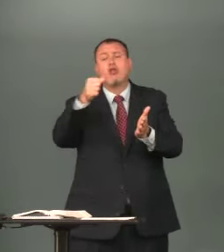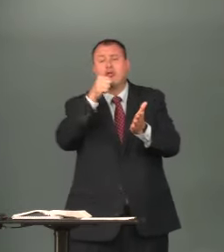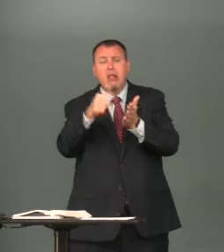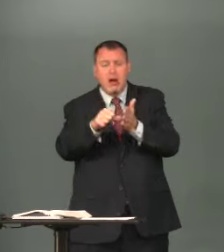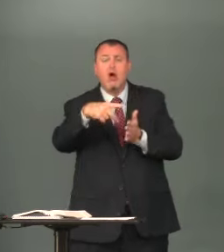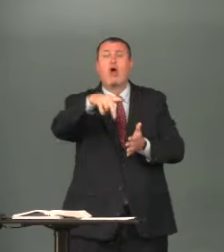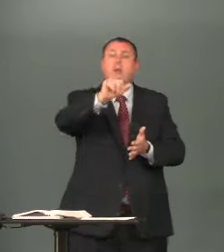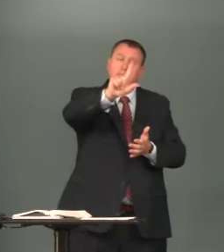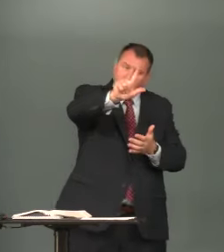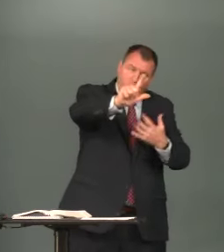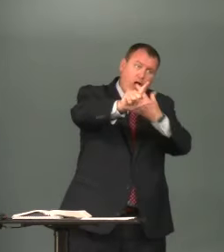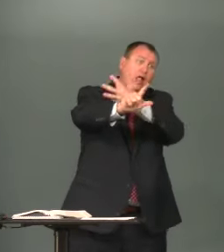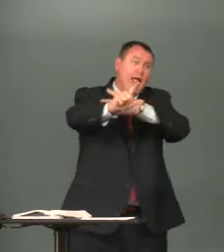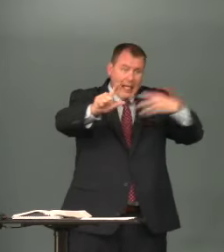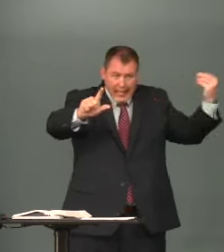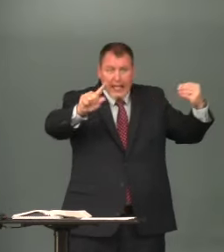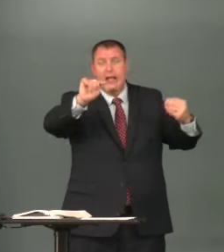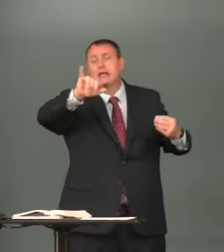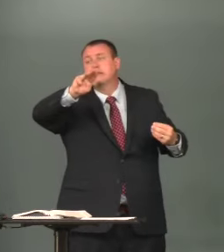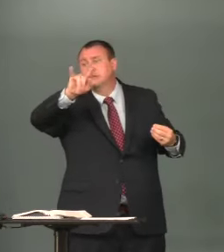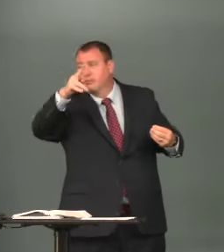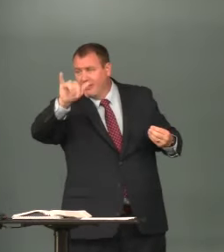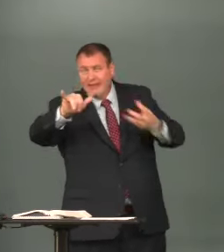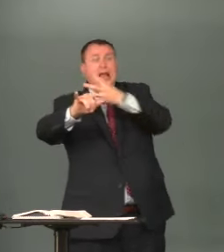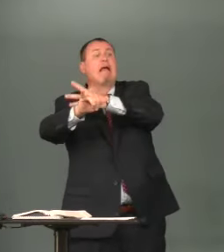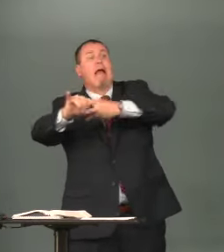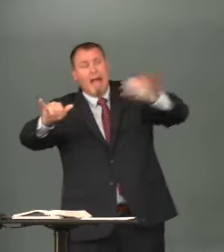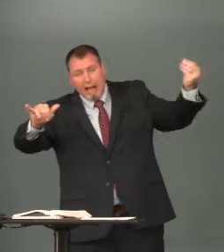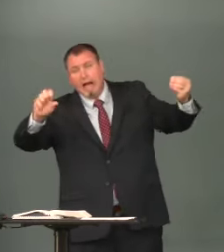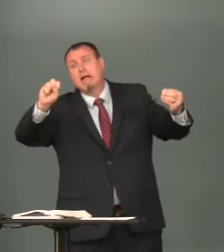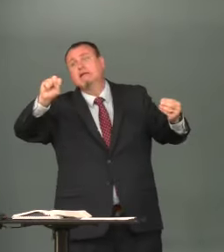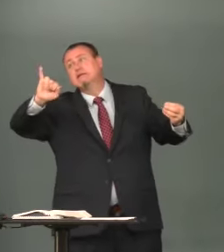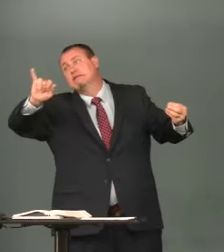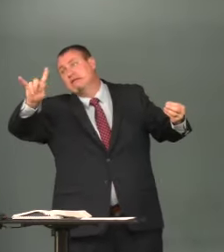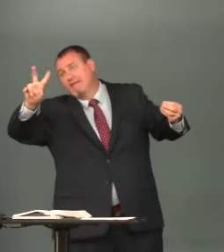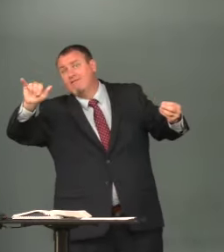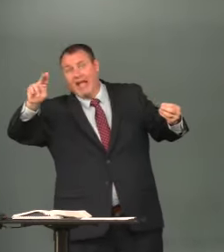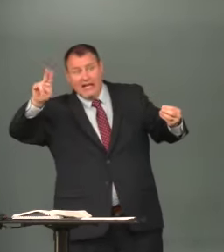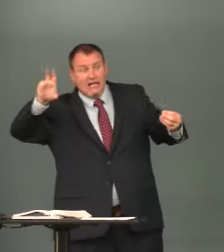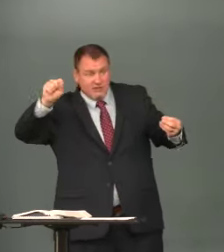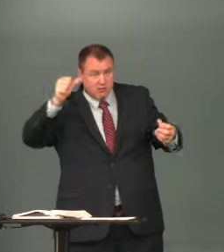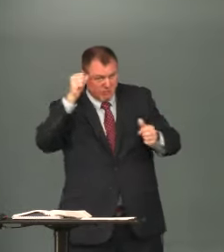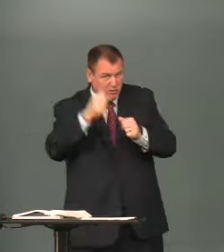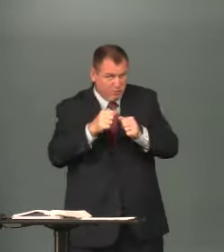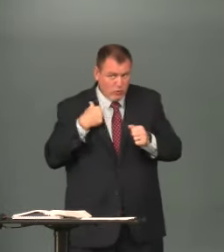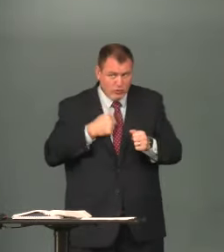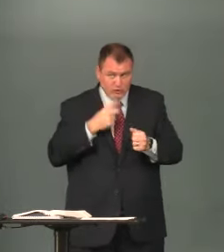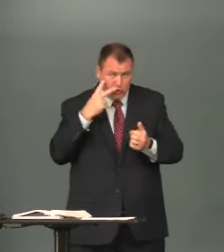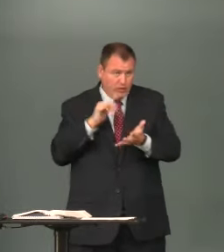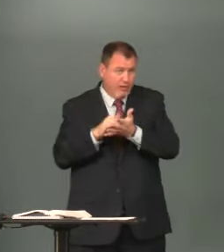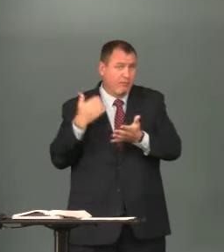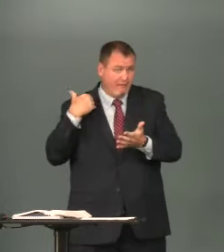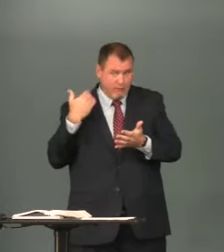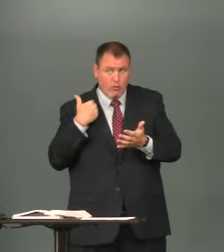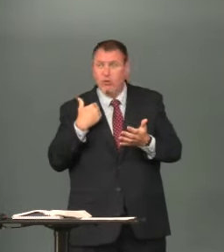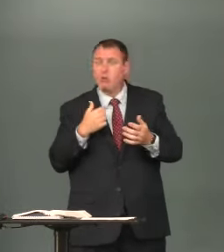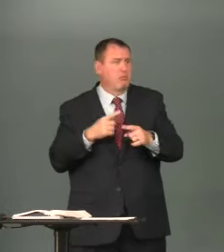sometimes in other letters paul he'll say paul and timothy and several other okay